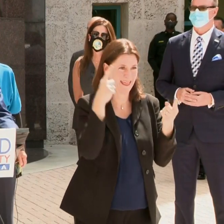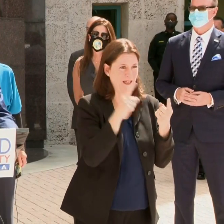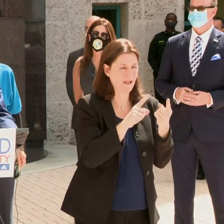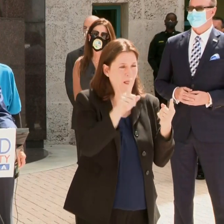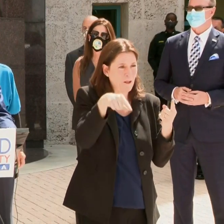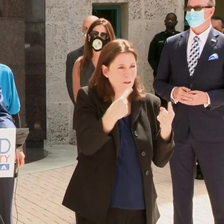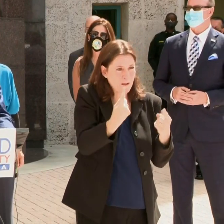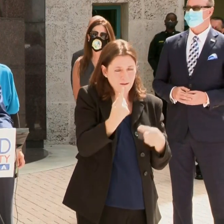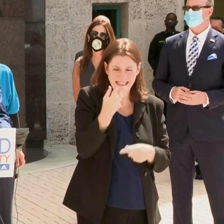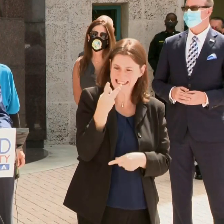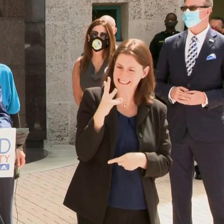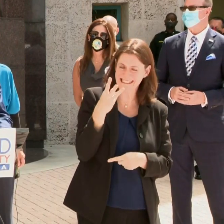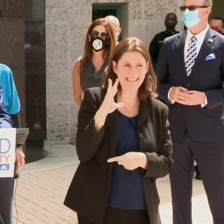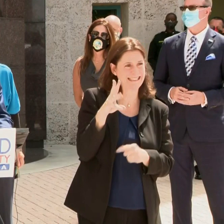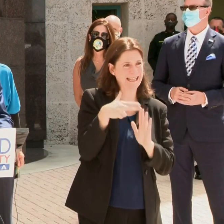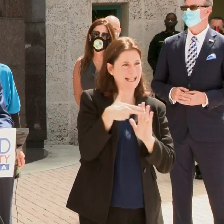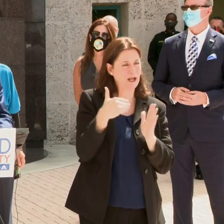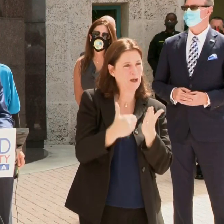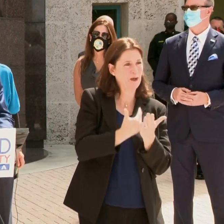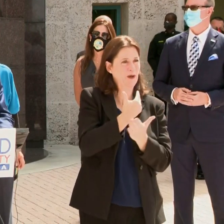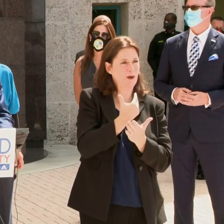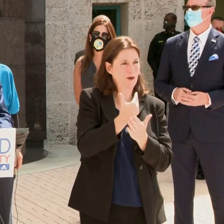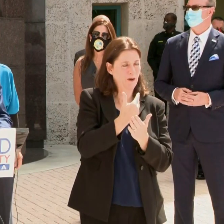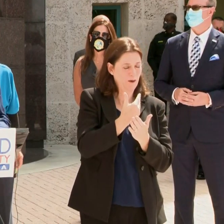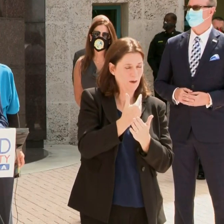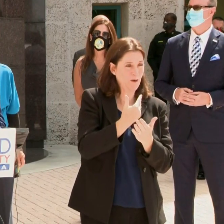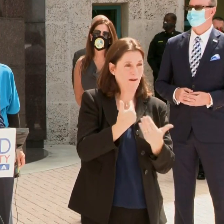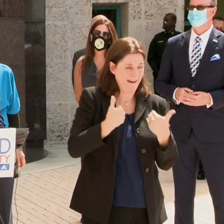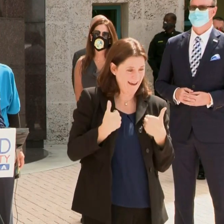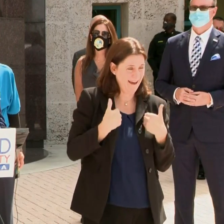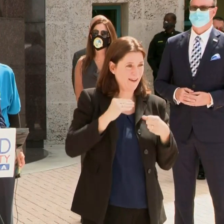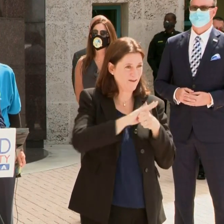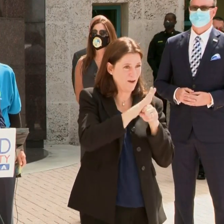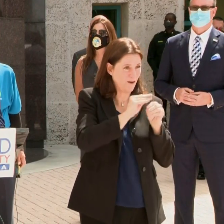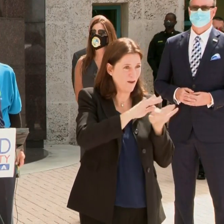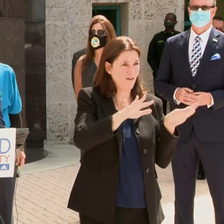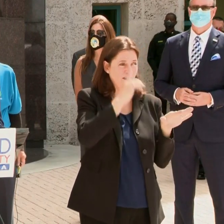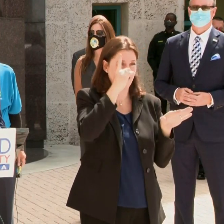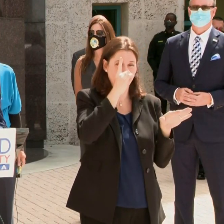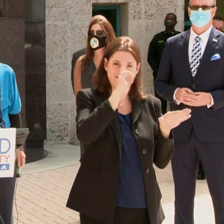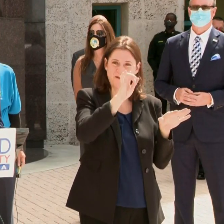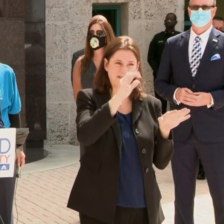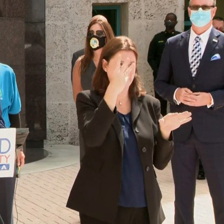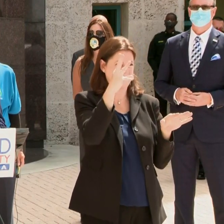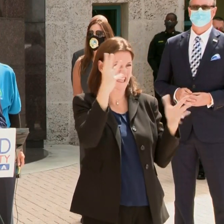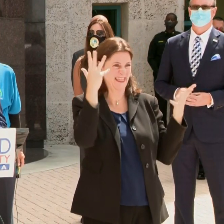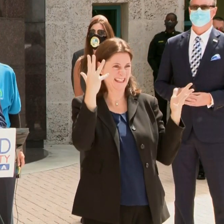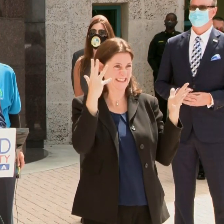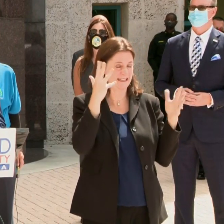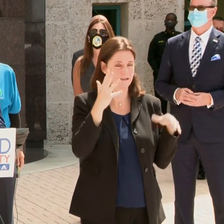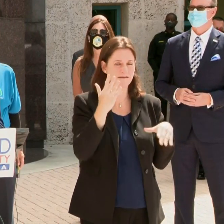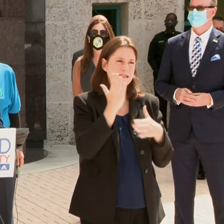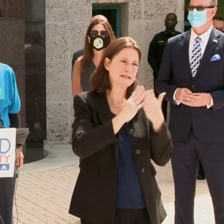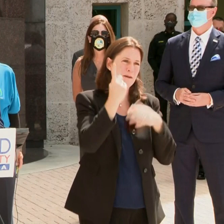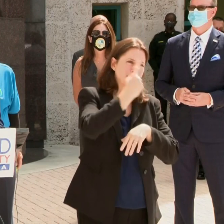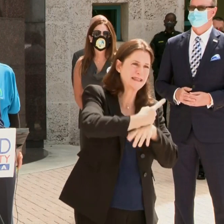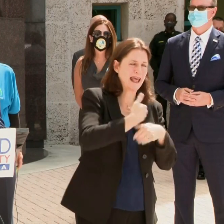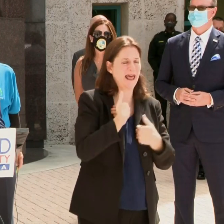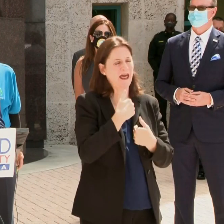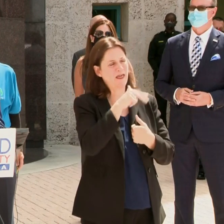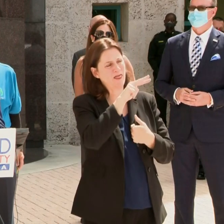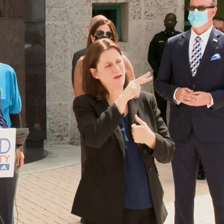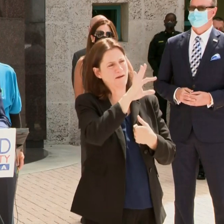16 case in one day testing positive. We saw days of 30, 39, 40, 50